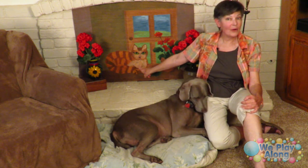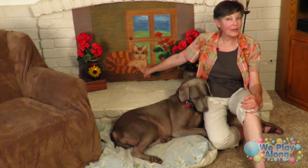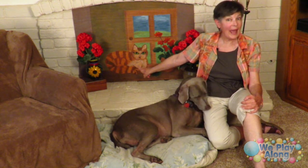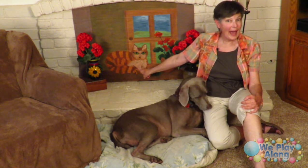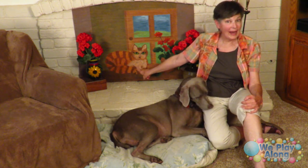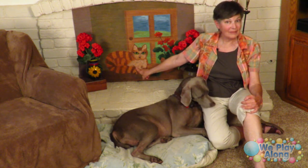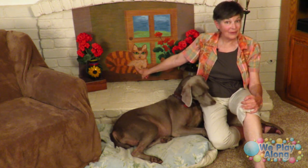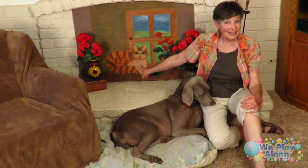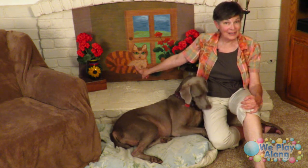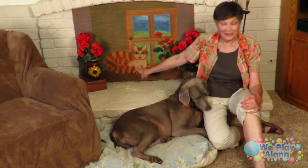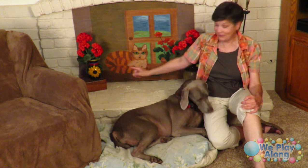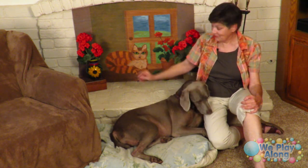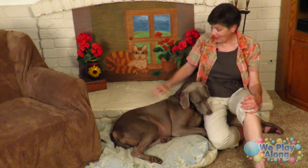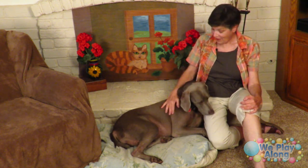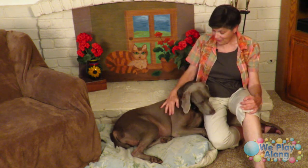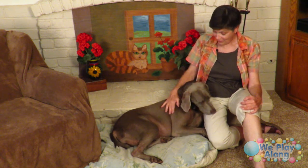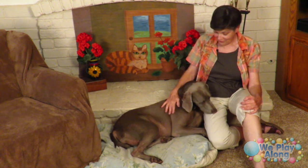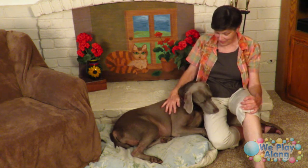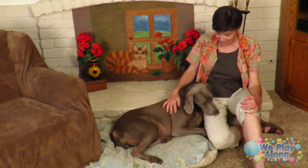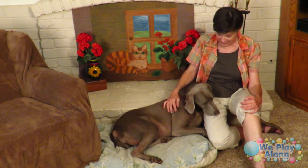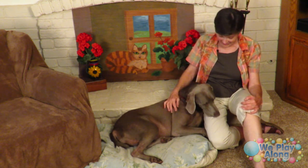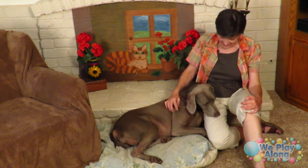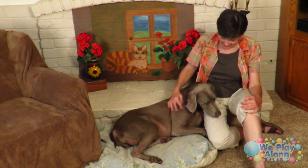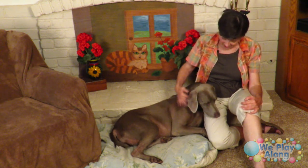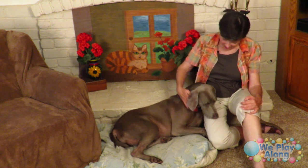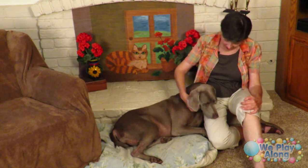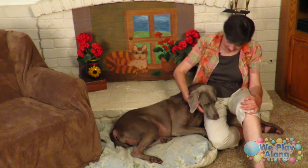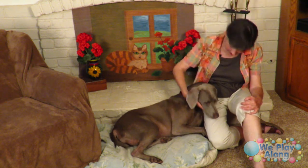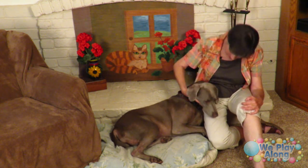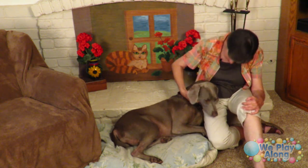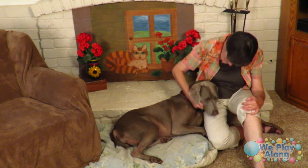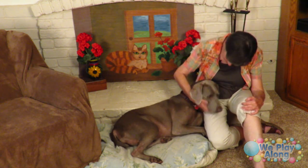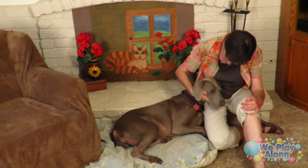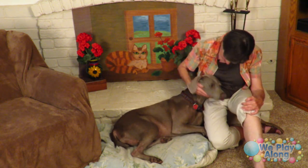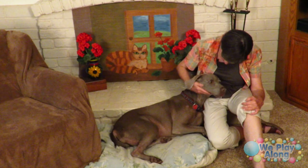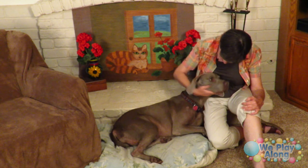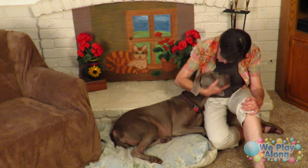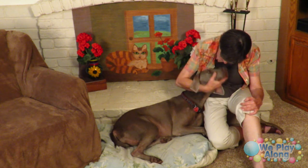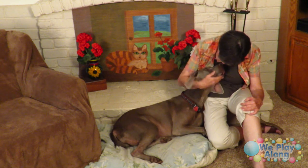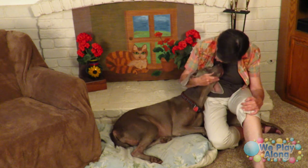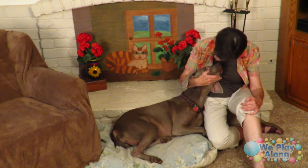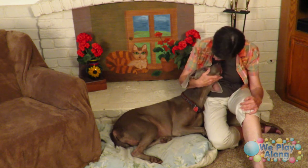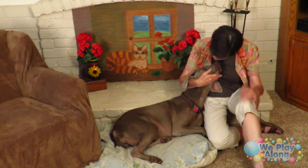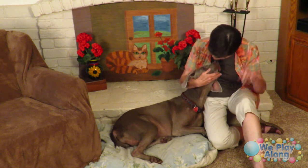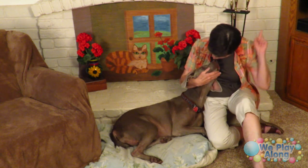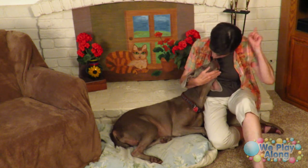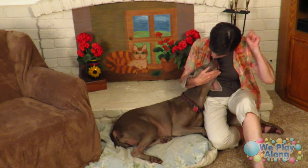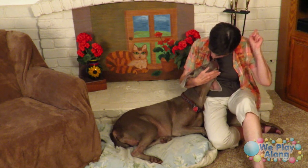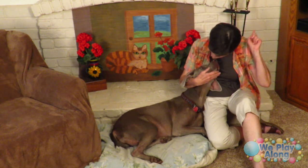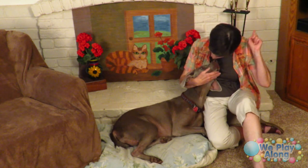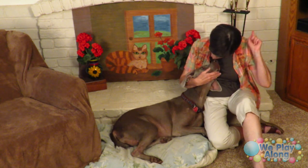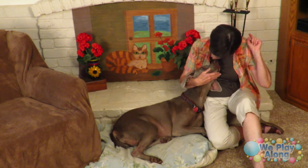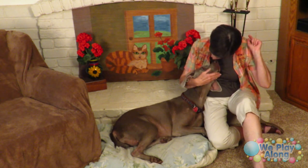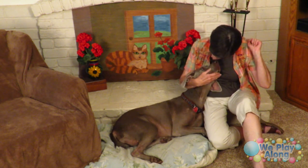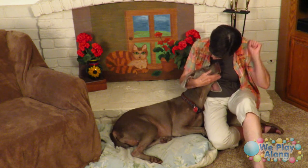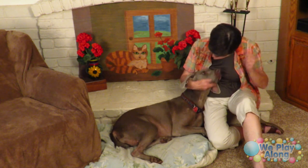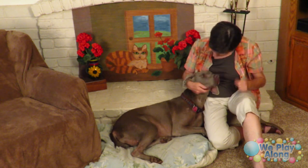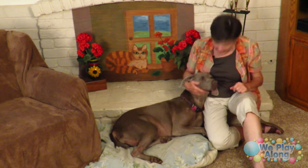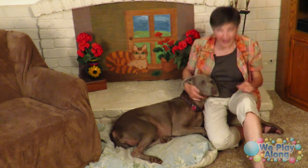own cat right here on our fireplace huh yeah okay so now I'm going to stand up okay here okay